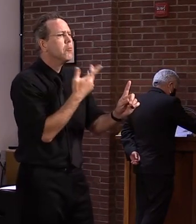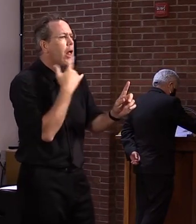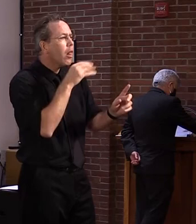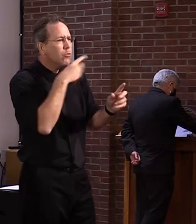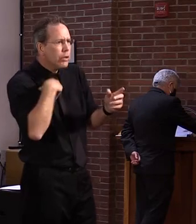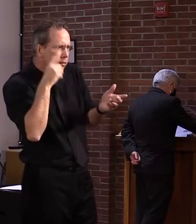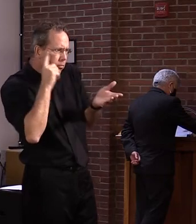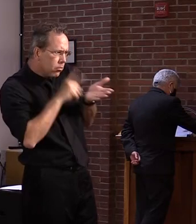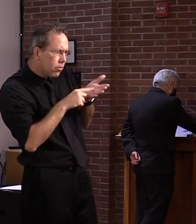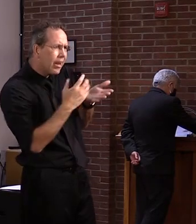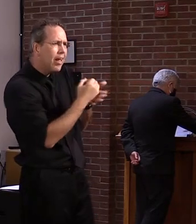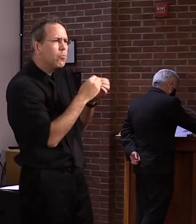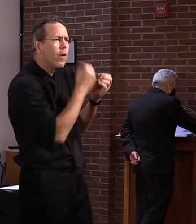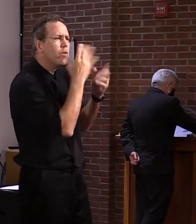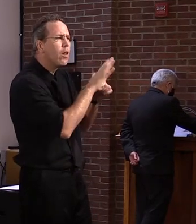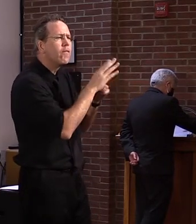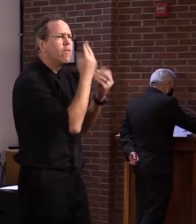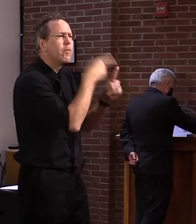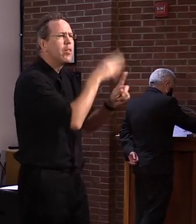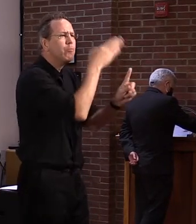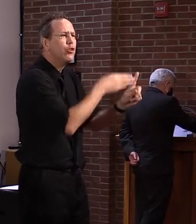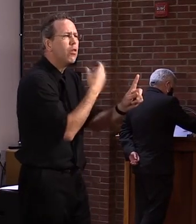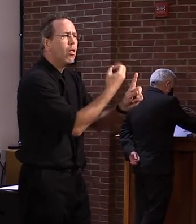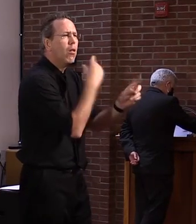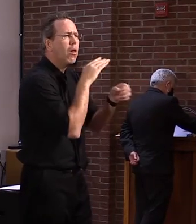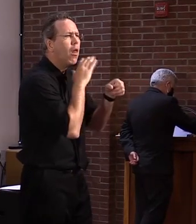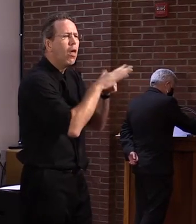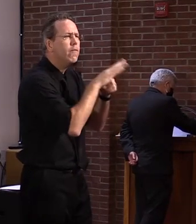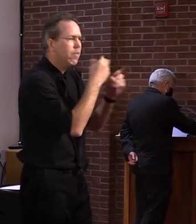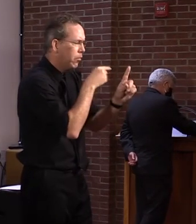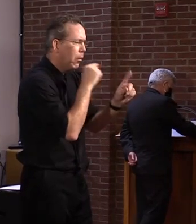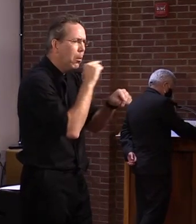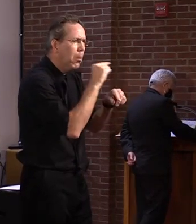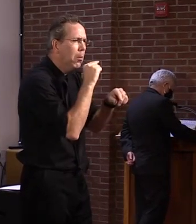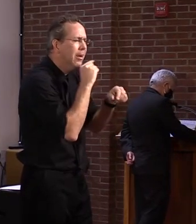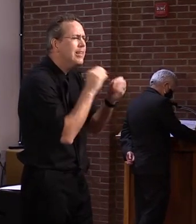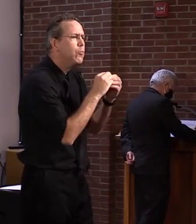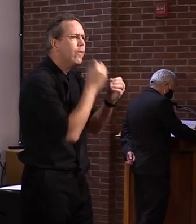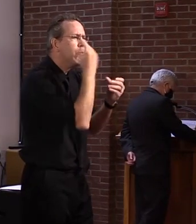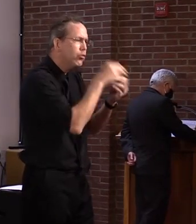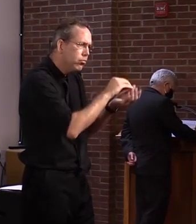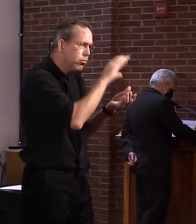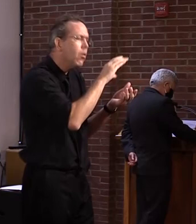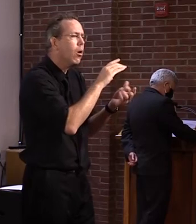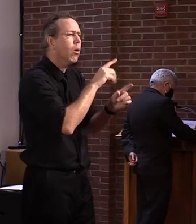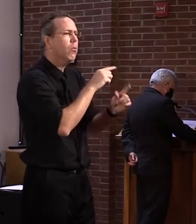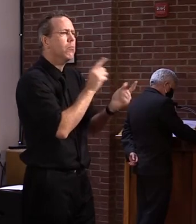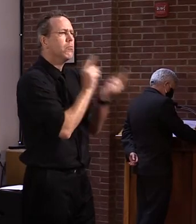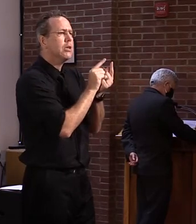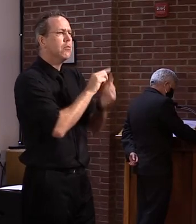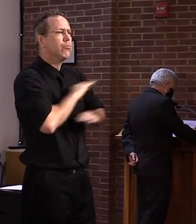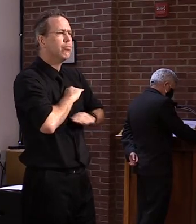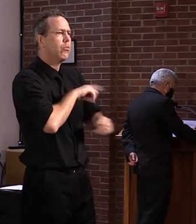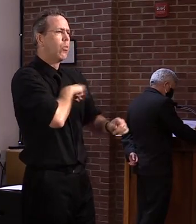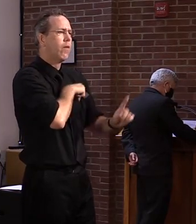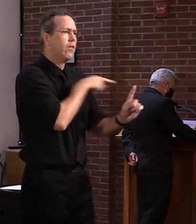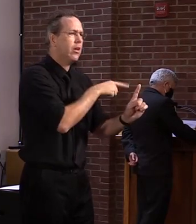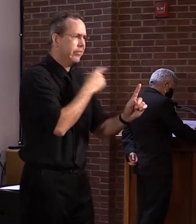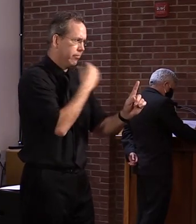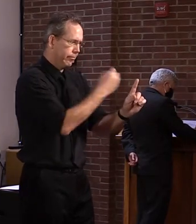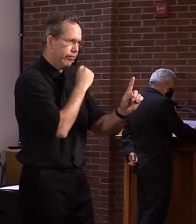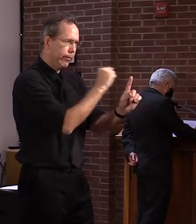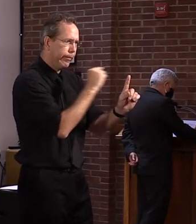additional information that sheds light on their circumstance. And so they have been issued at least some